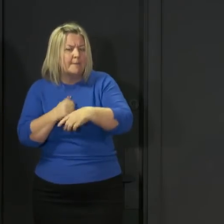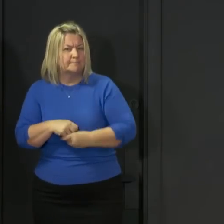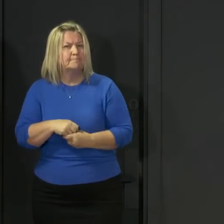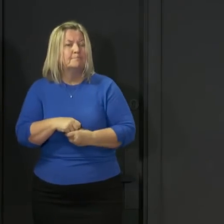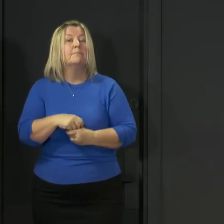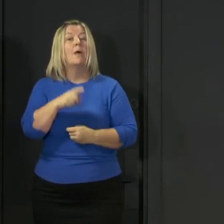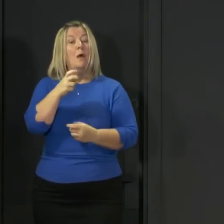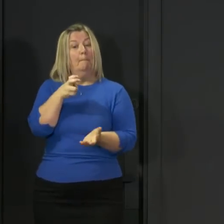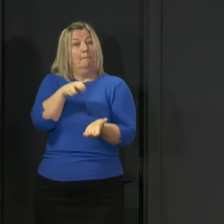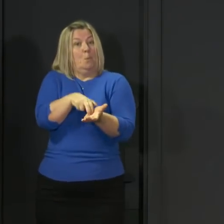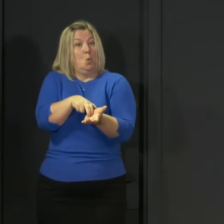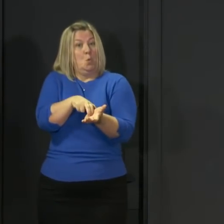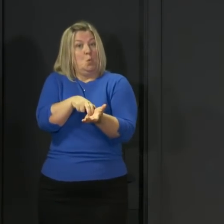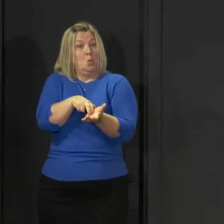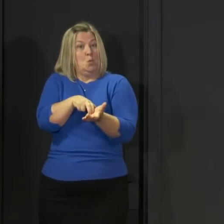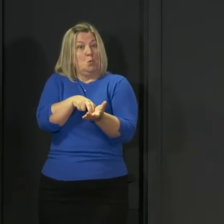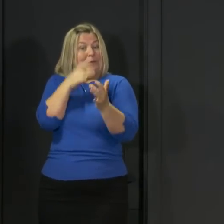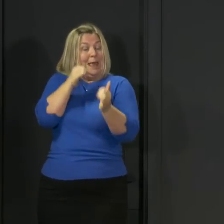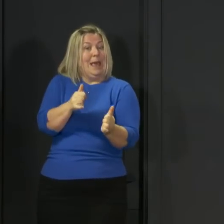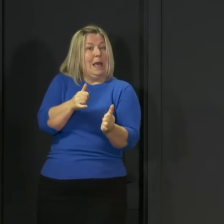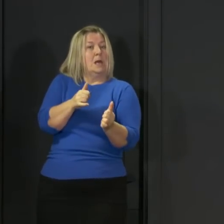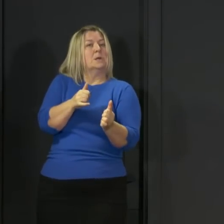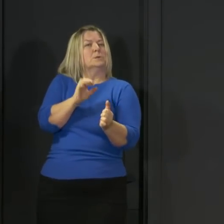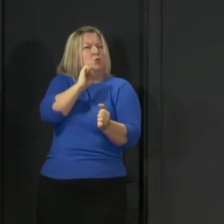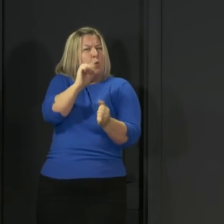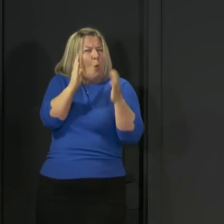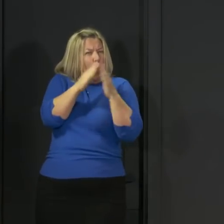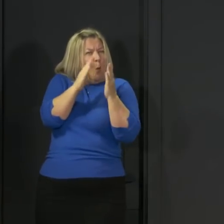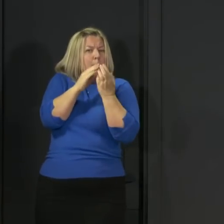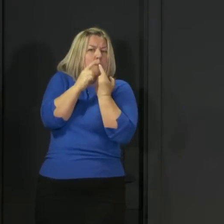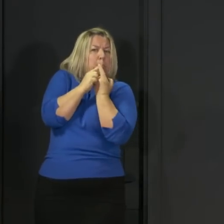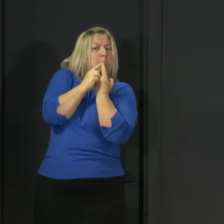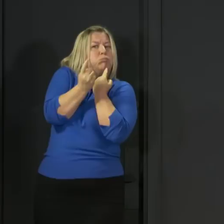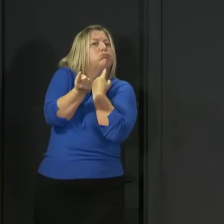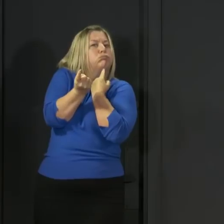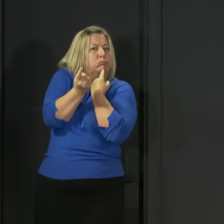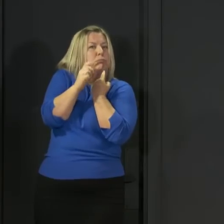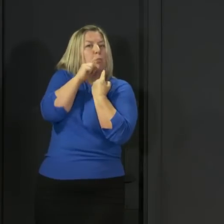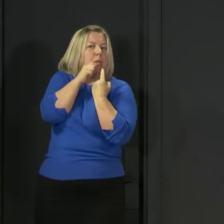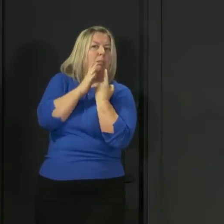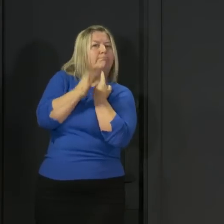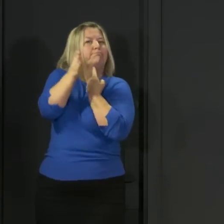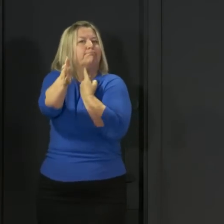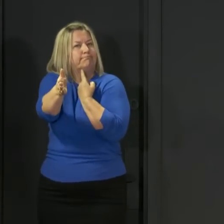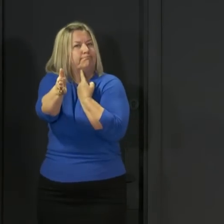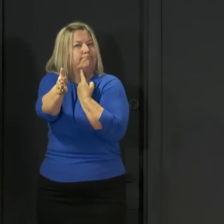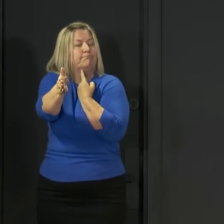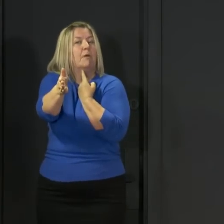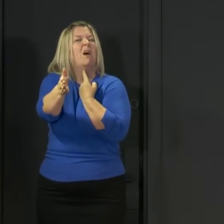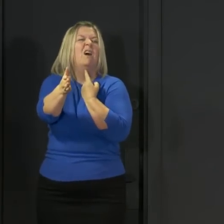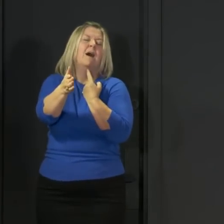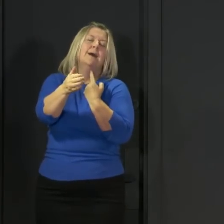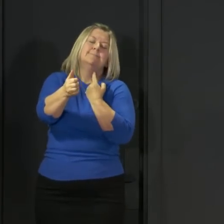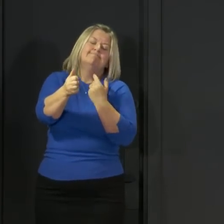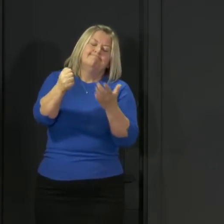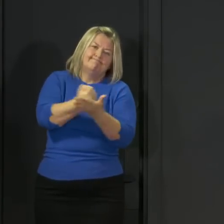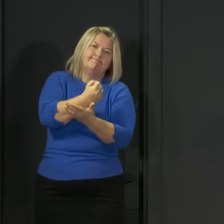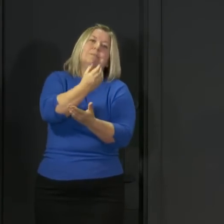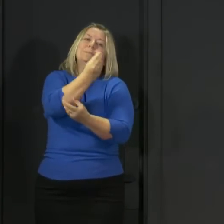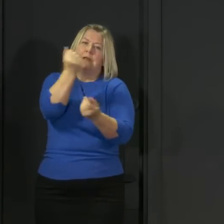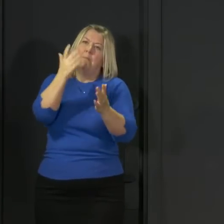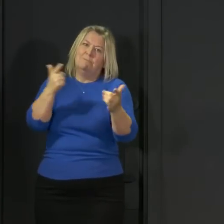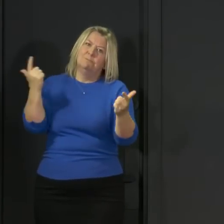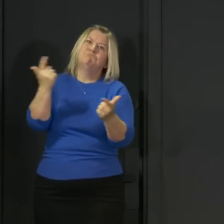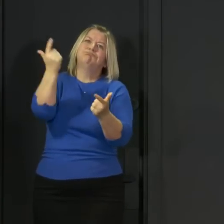test, you will be allocated to the centre that is closest to your own postcode. Now, I know that for some people that will involve travelling quite